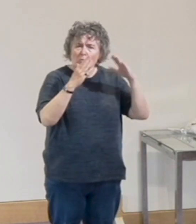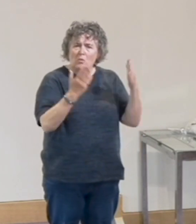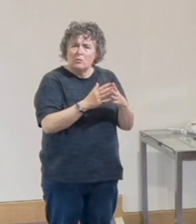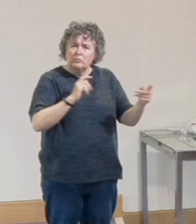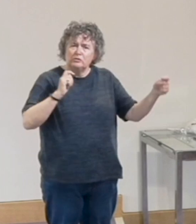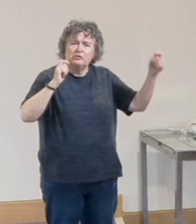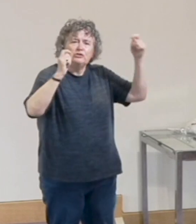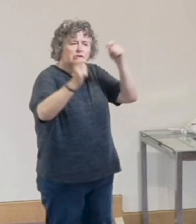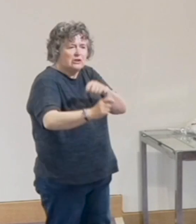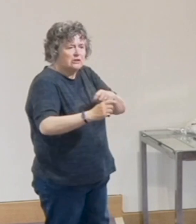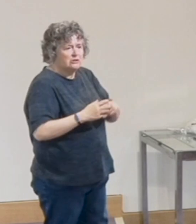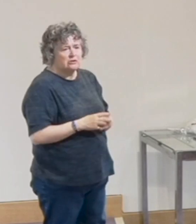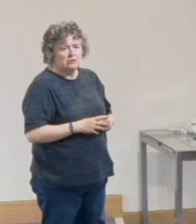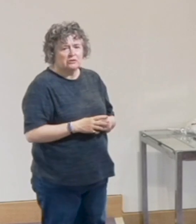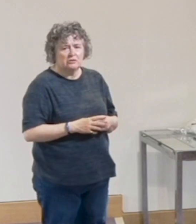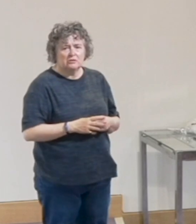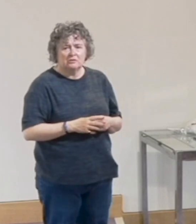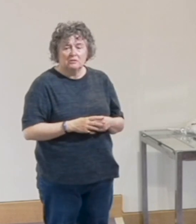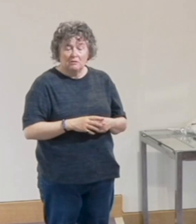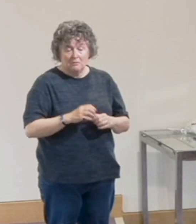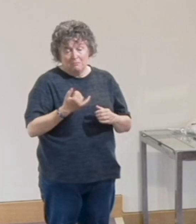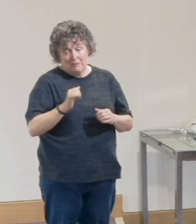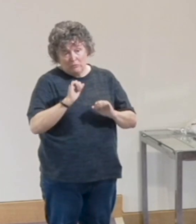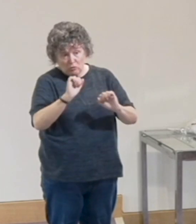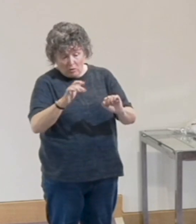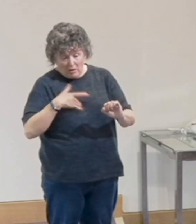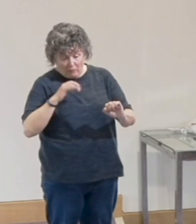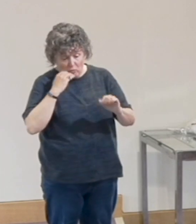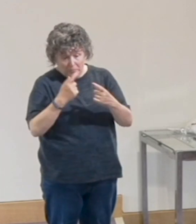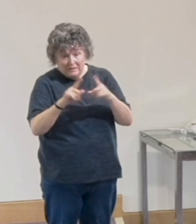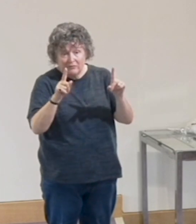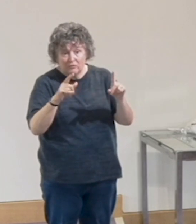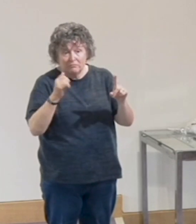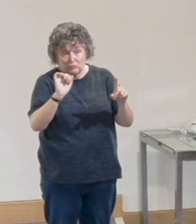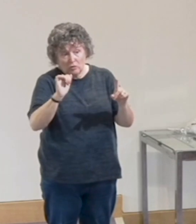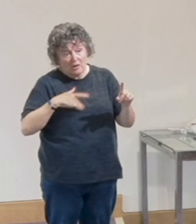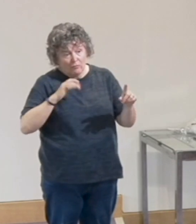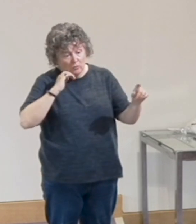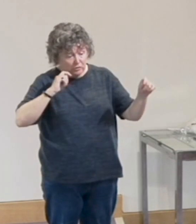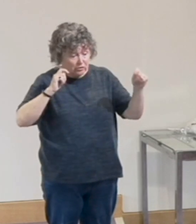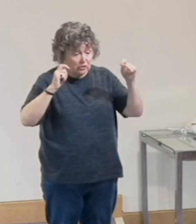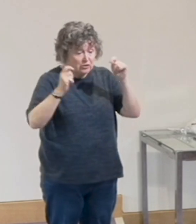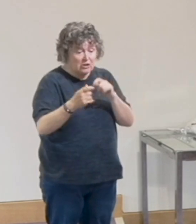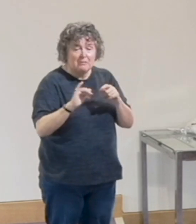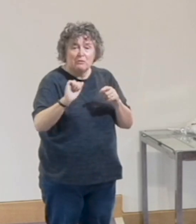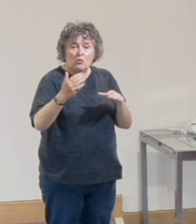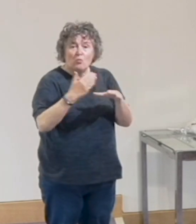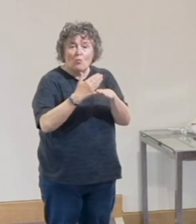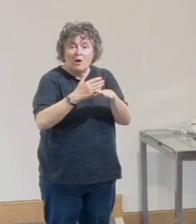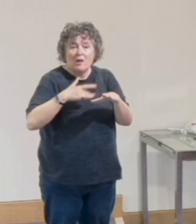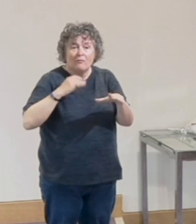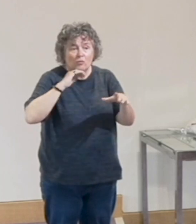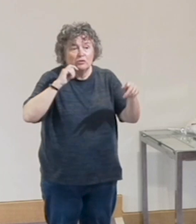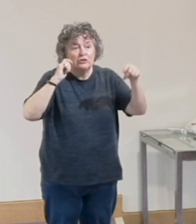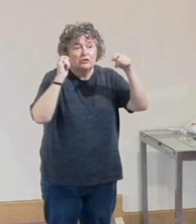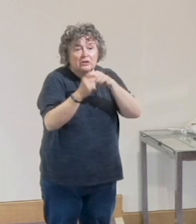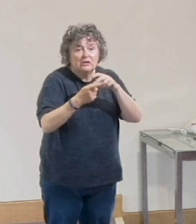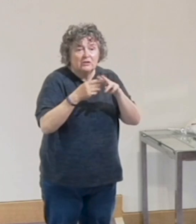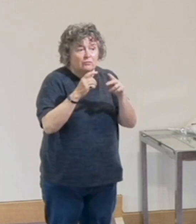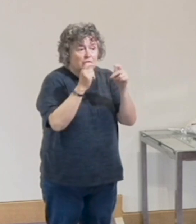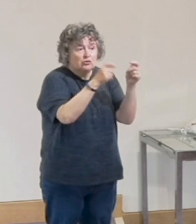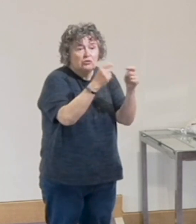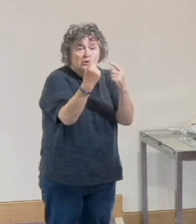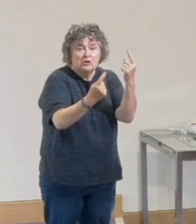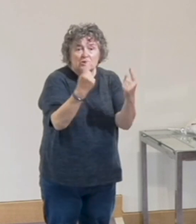differences that would make in our own personal lives, in the lives, our life at work, the way we treat our colleagues at